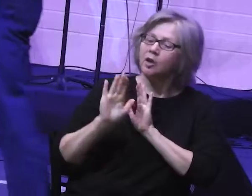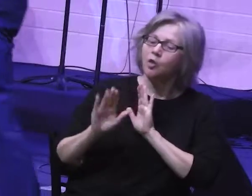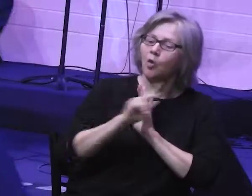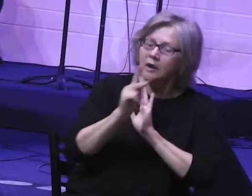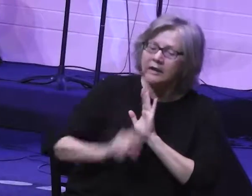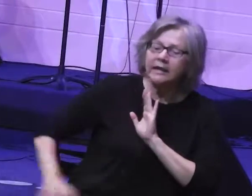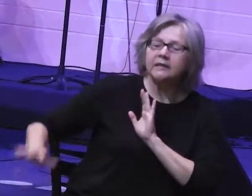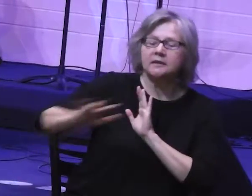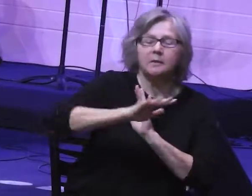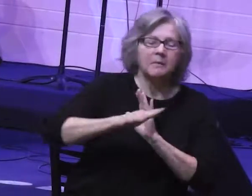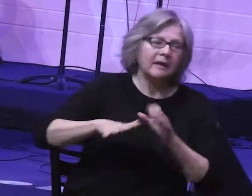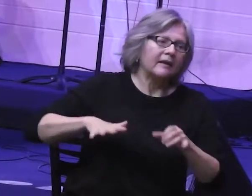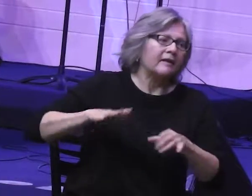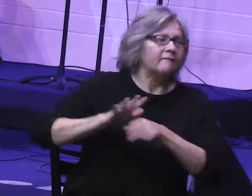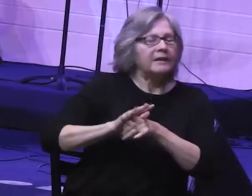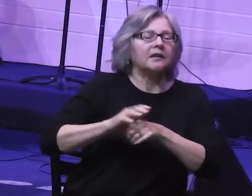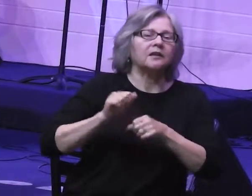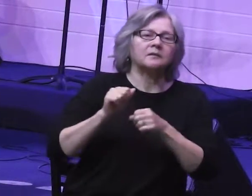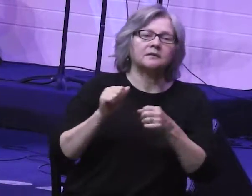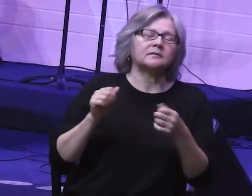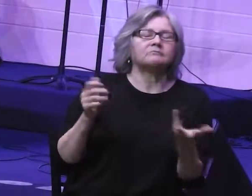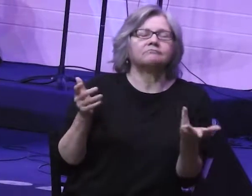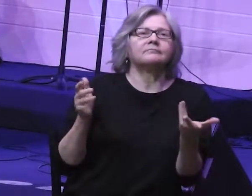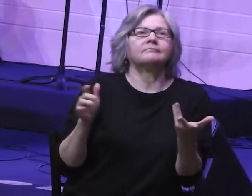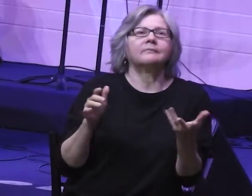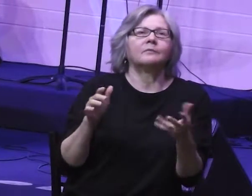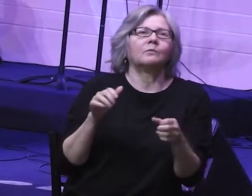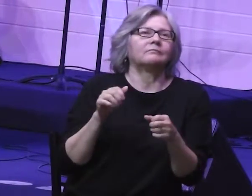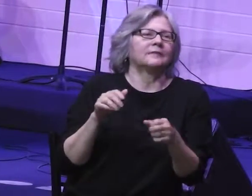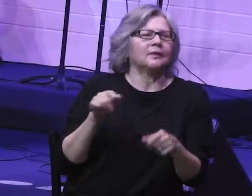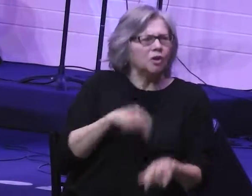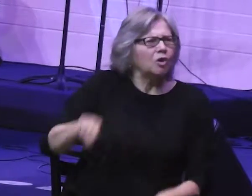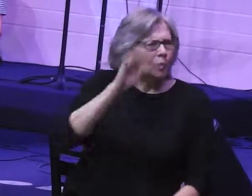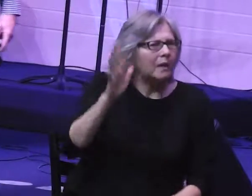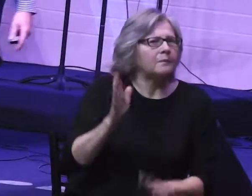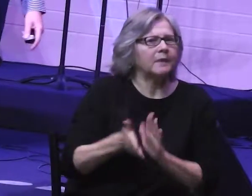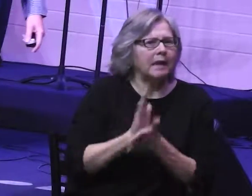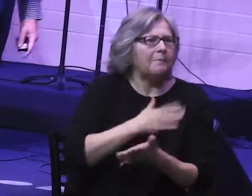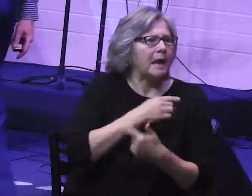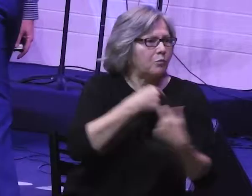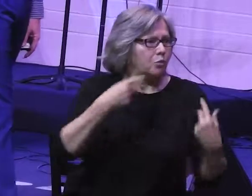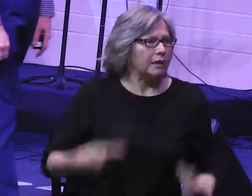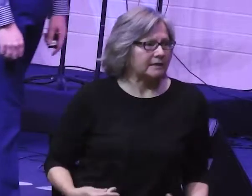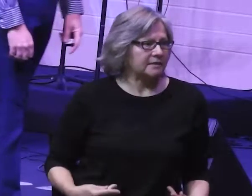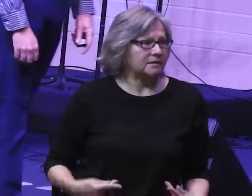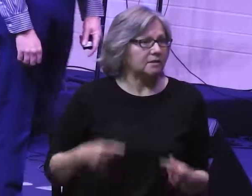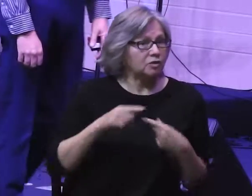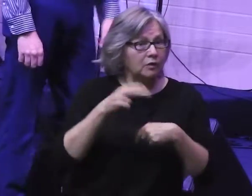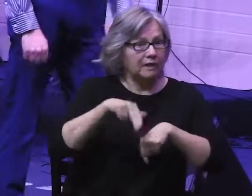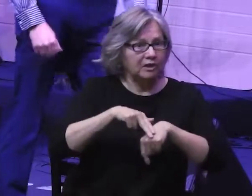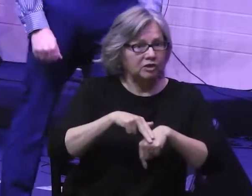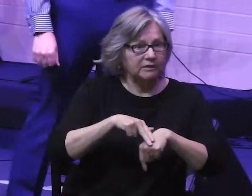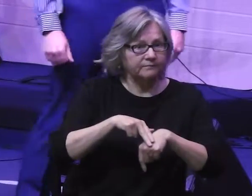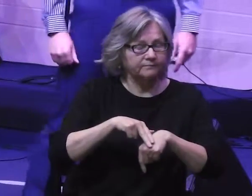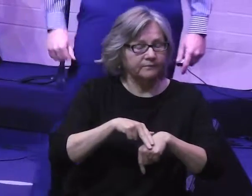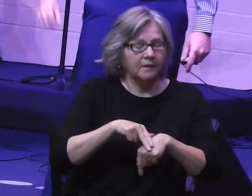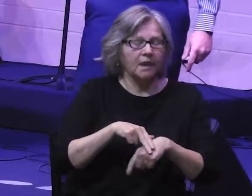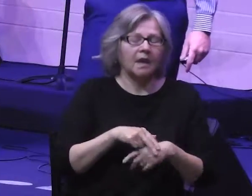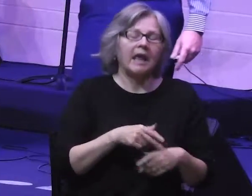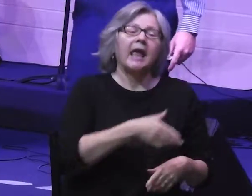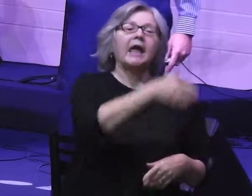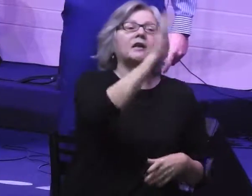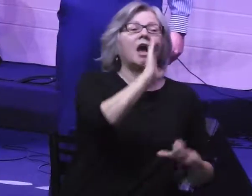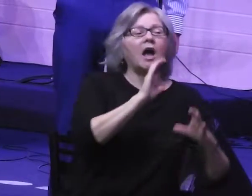you're a whole kingdom filled of my priests to the nation. And while they're here at Sinai, God also